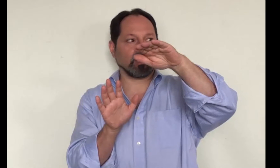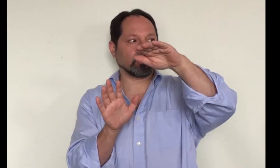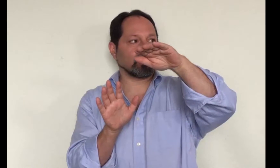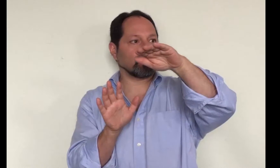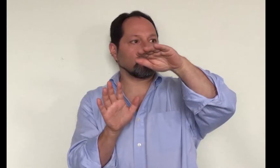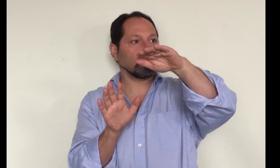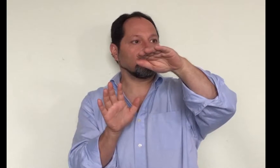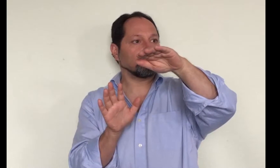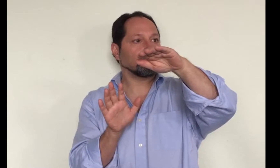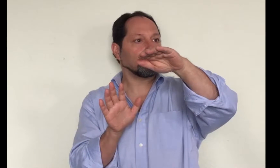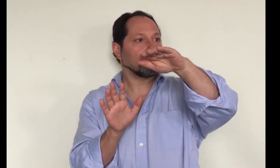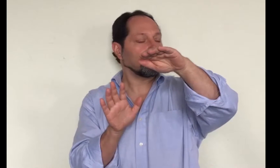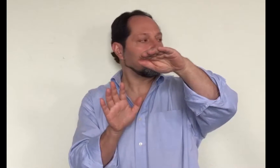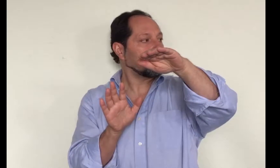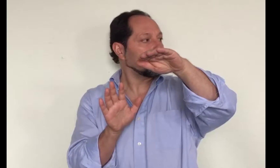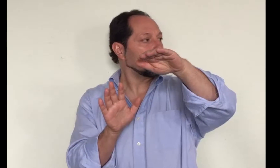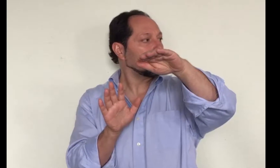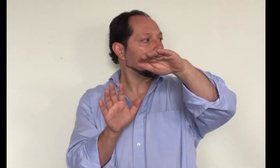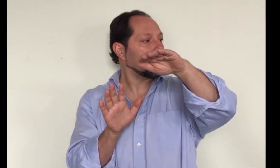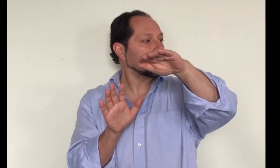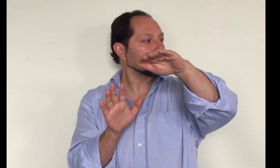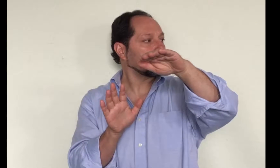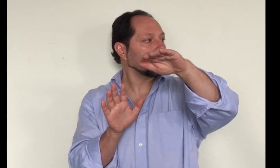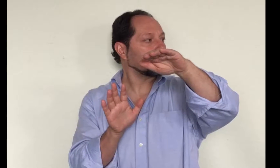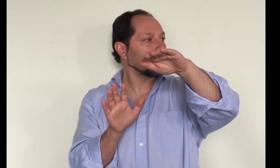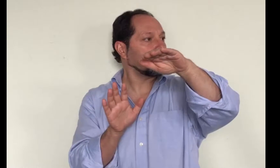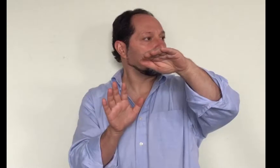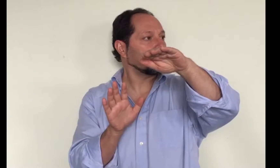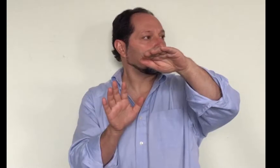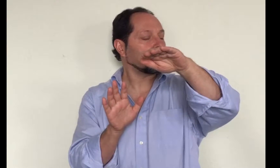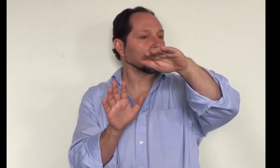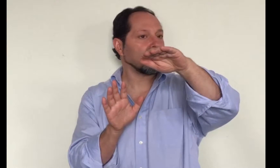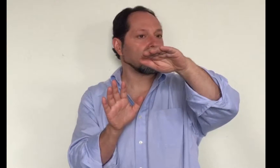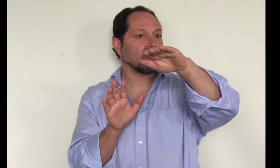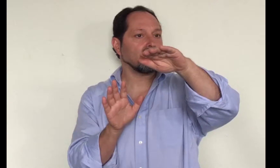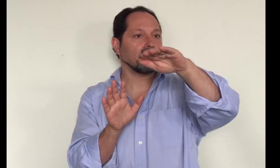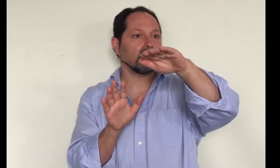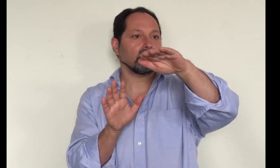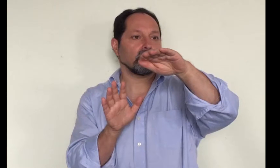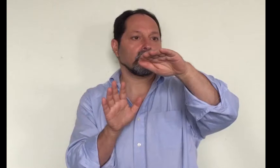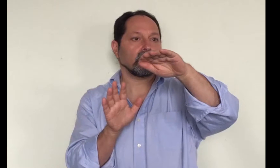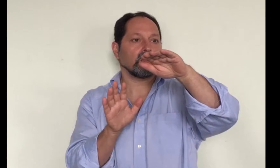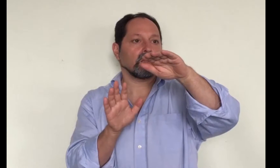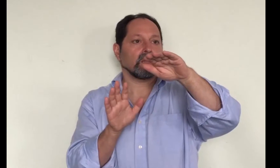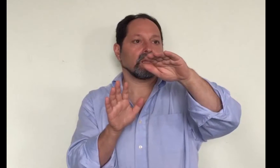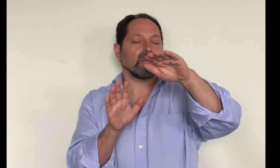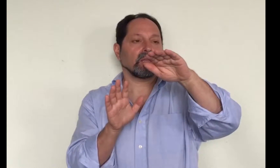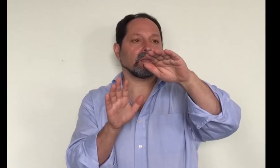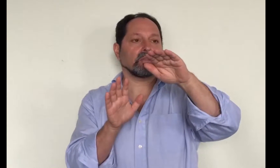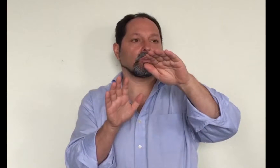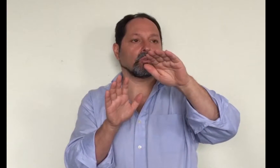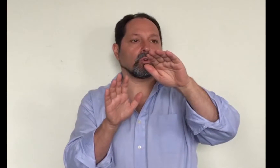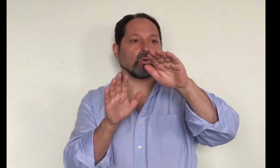anterior pause three four second and then you go